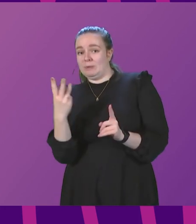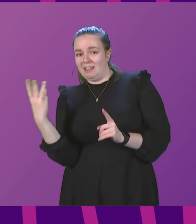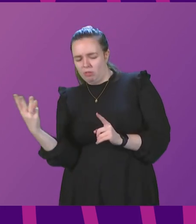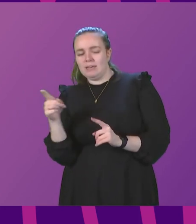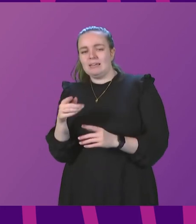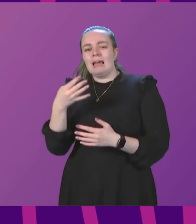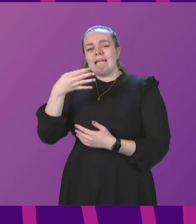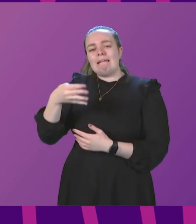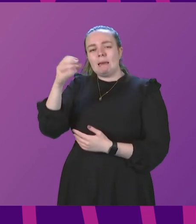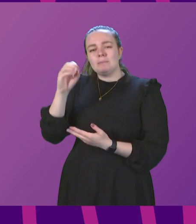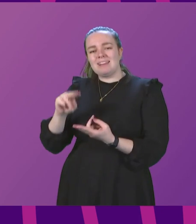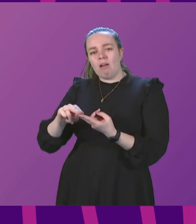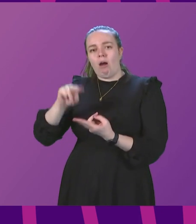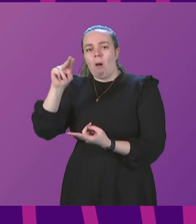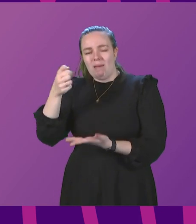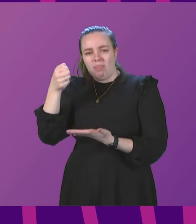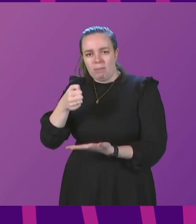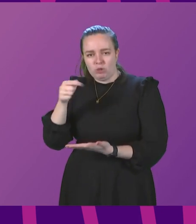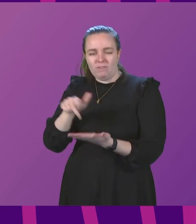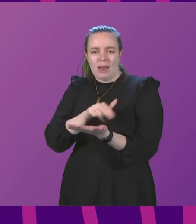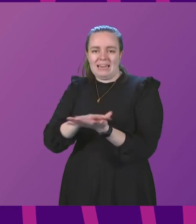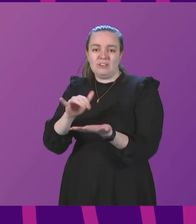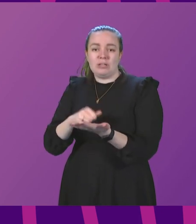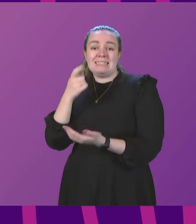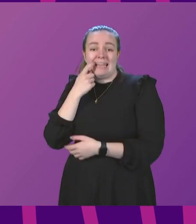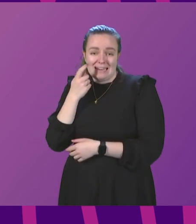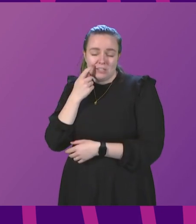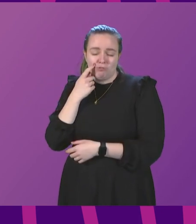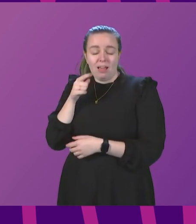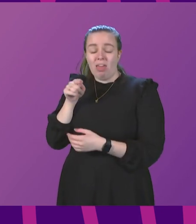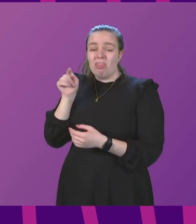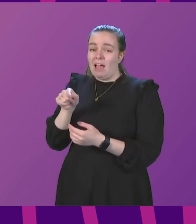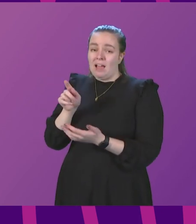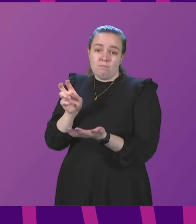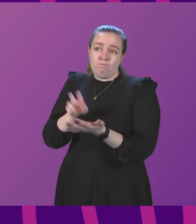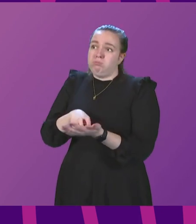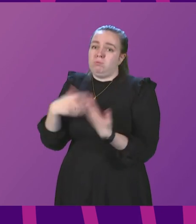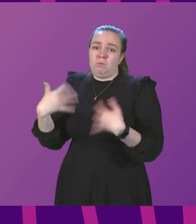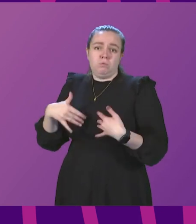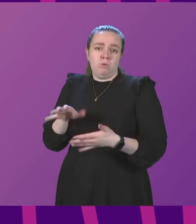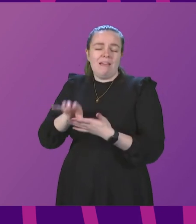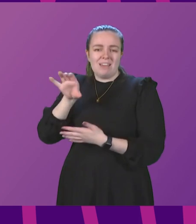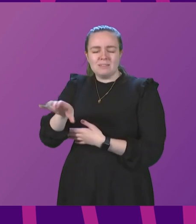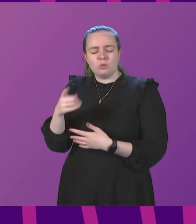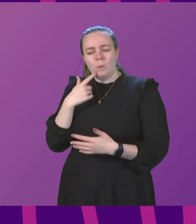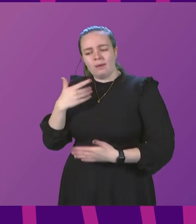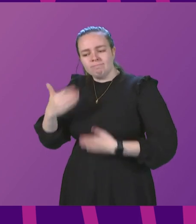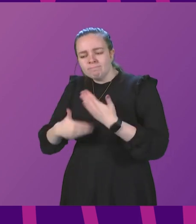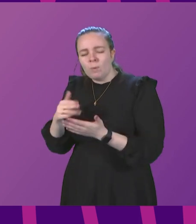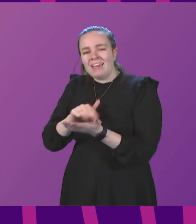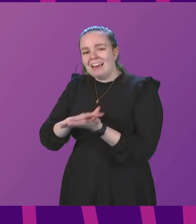a 9 per cent increase in the budget for NHS dentistry, which is record investment. So we are moving forward with NHS